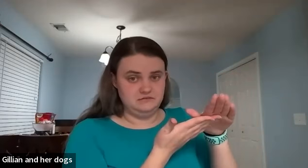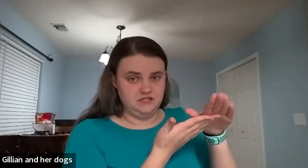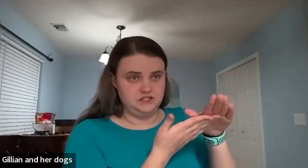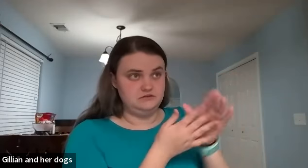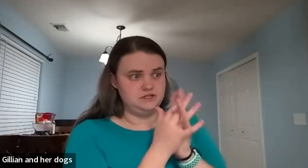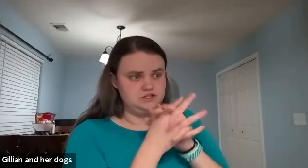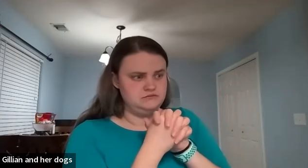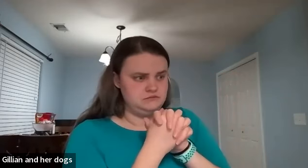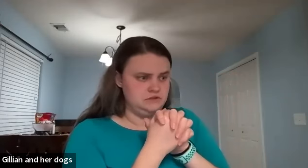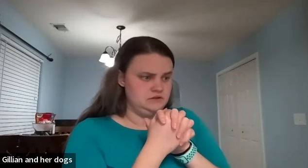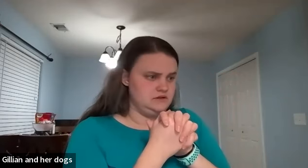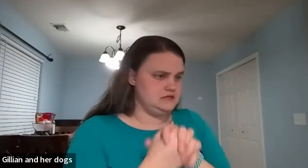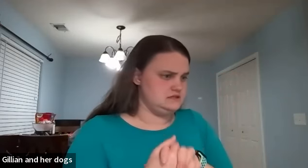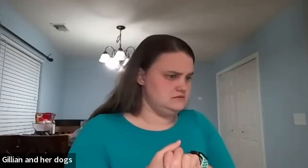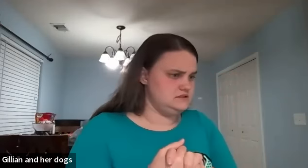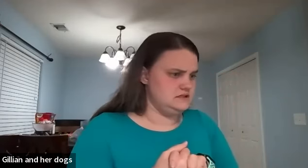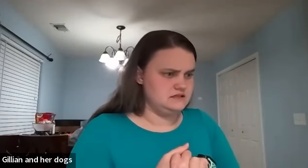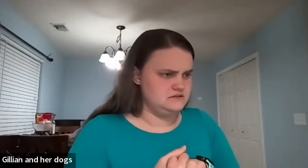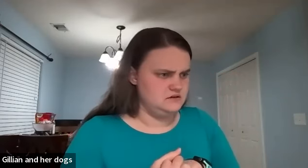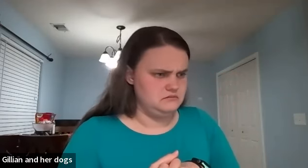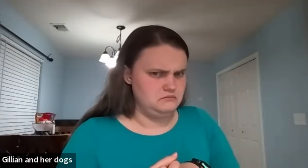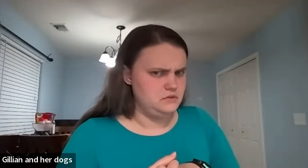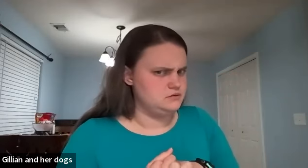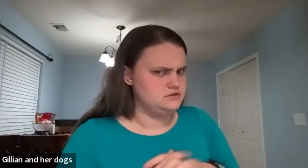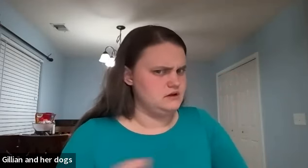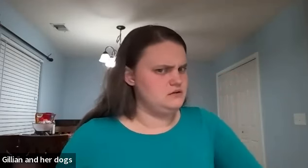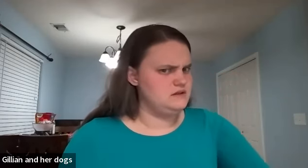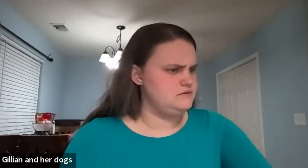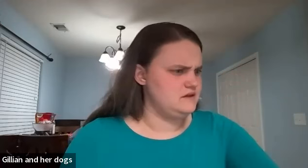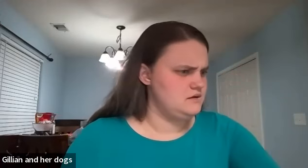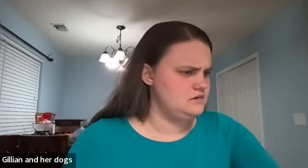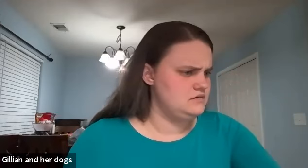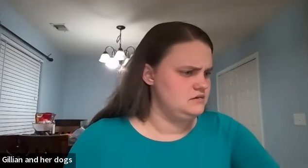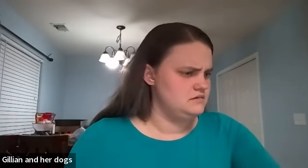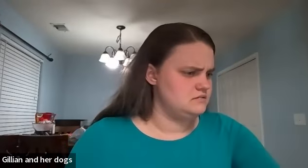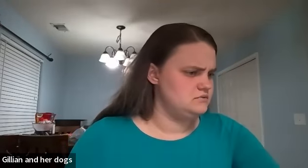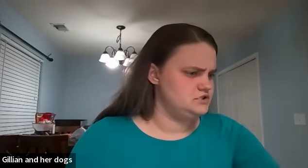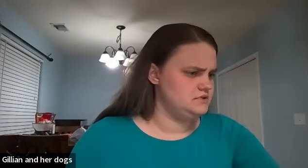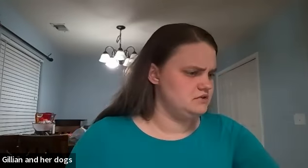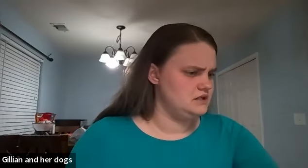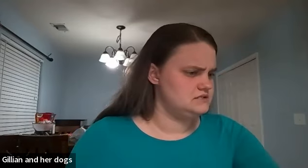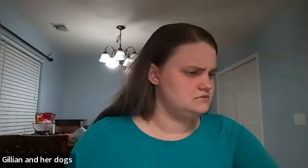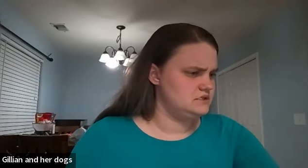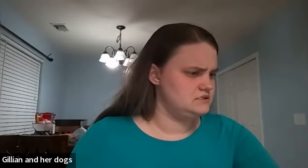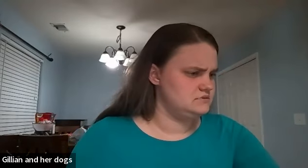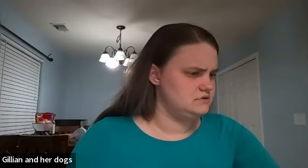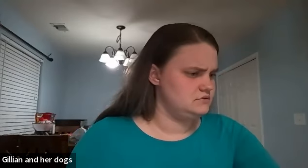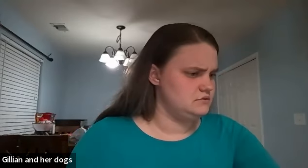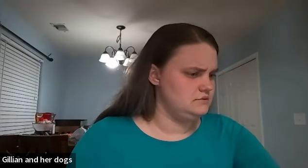to meet you which that is a sentence i think we will do i don't think we've done that one that one should be in our next week so let me look real quick